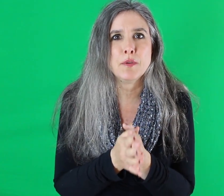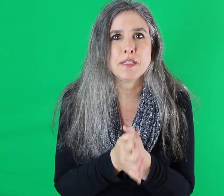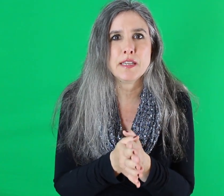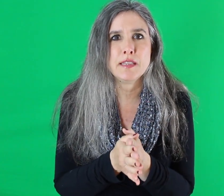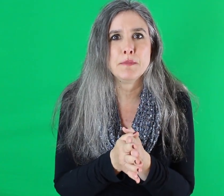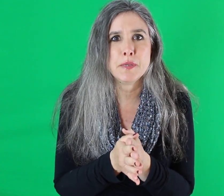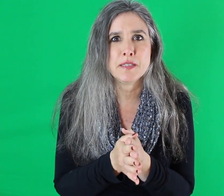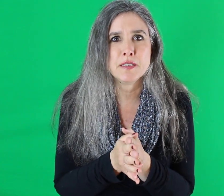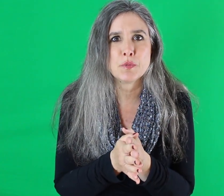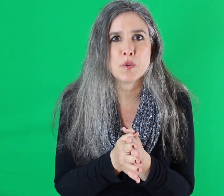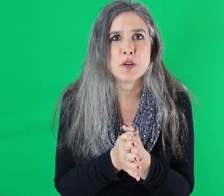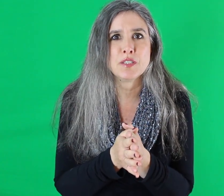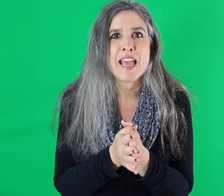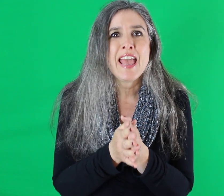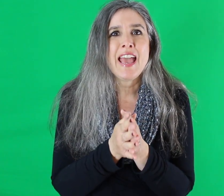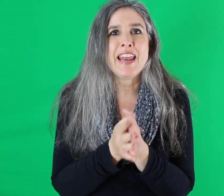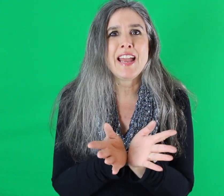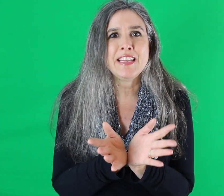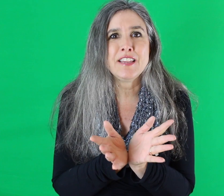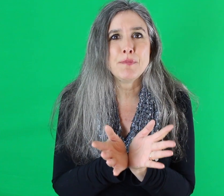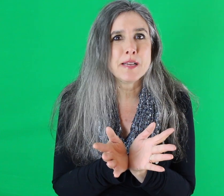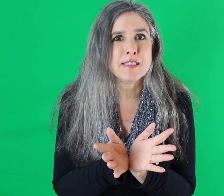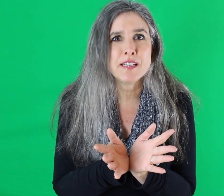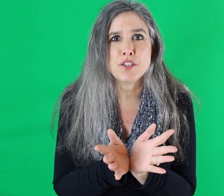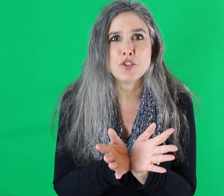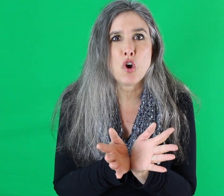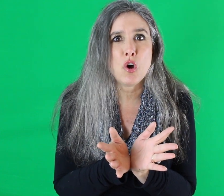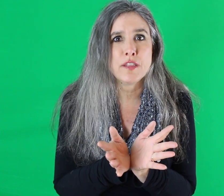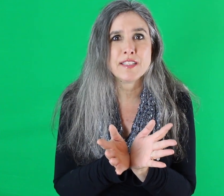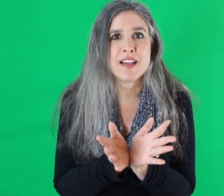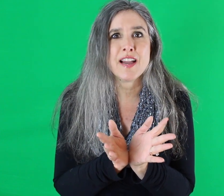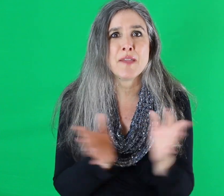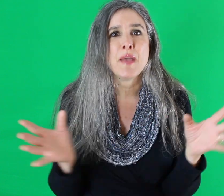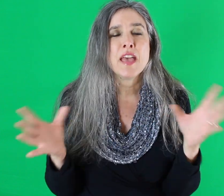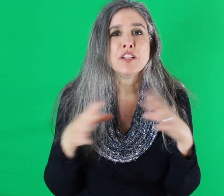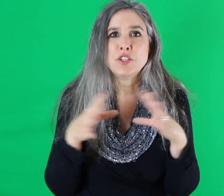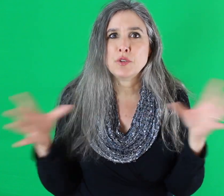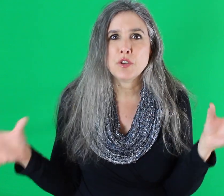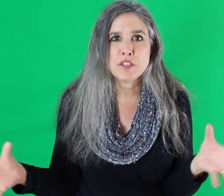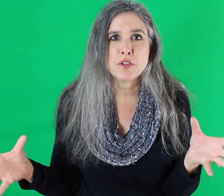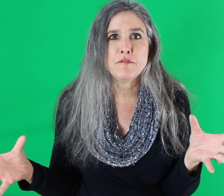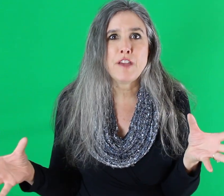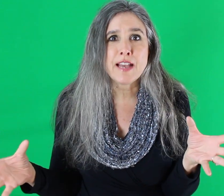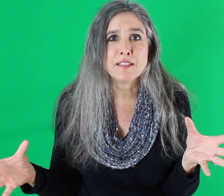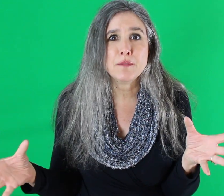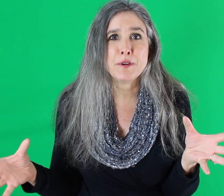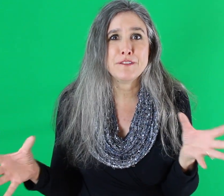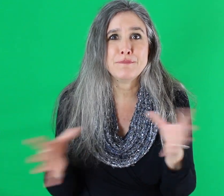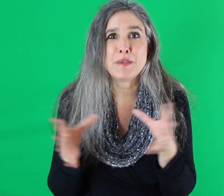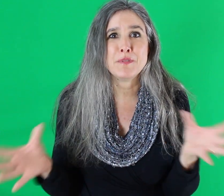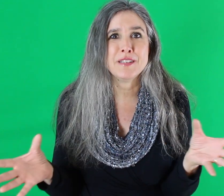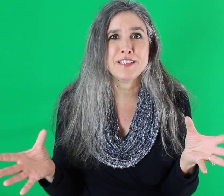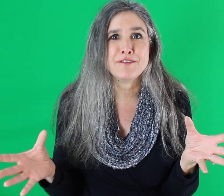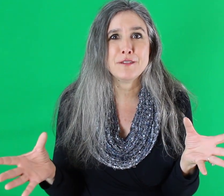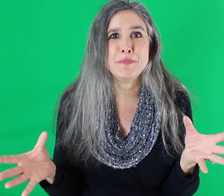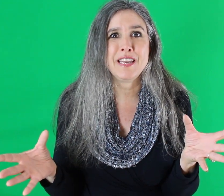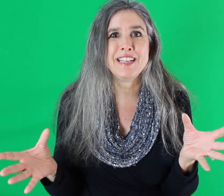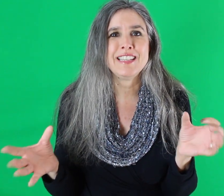was in the business world. And I had to give presentations all the time to a vast number of people in different meetings.